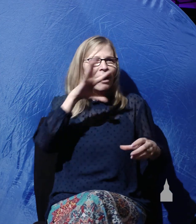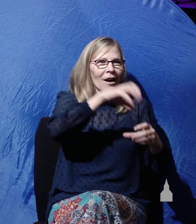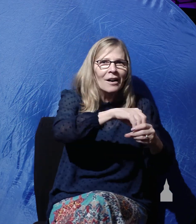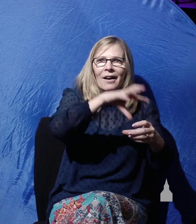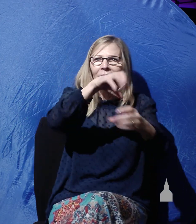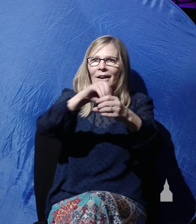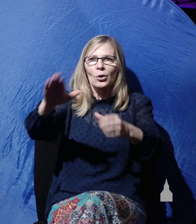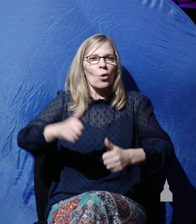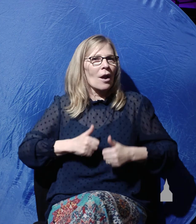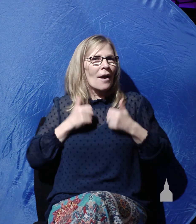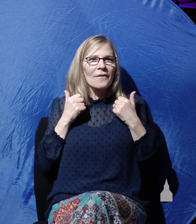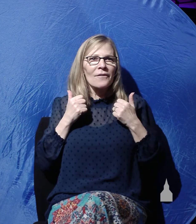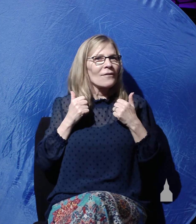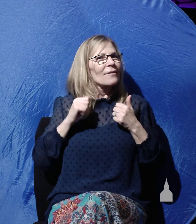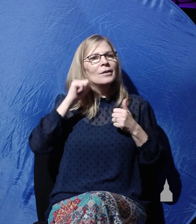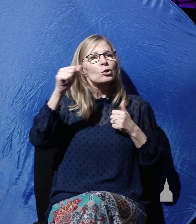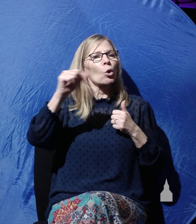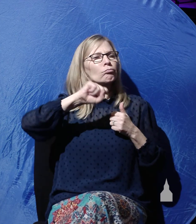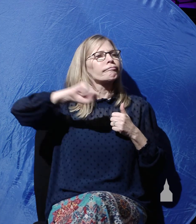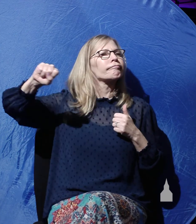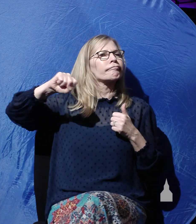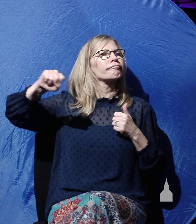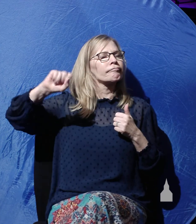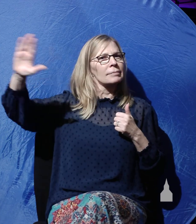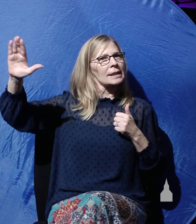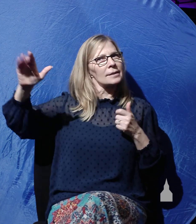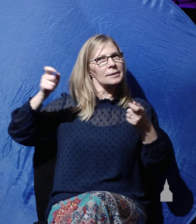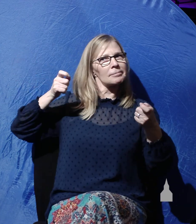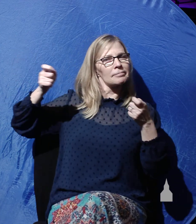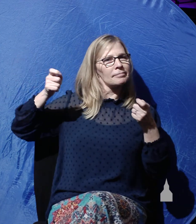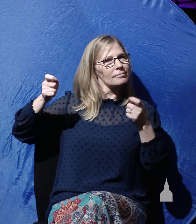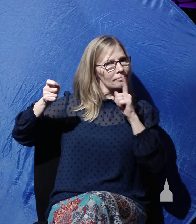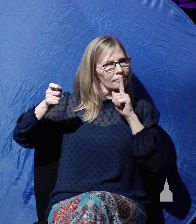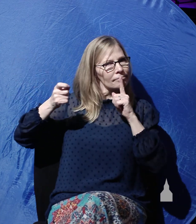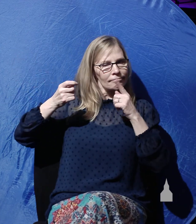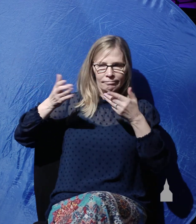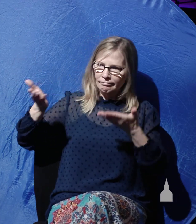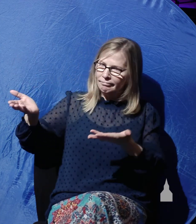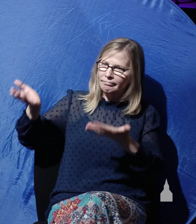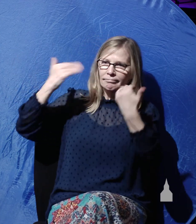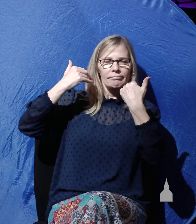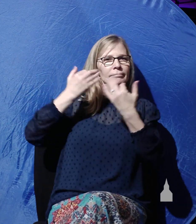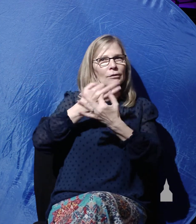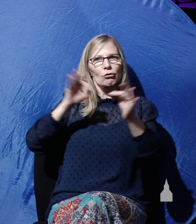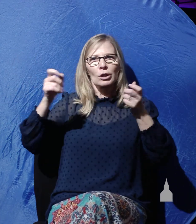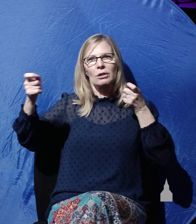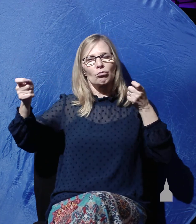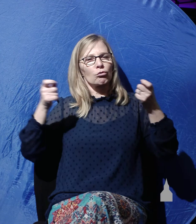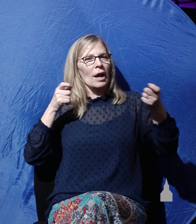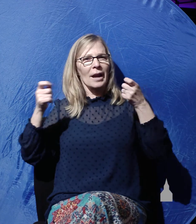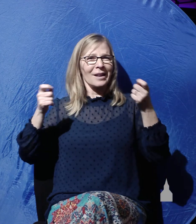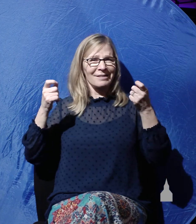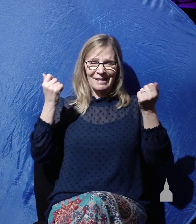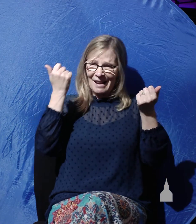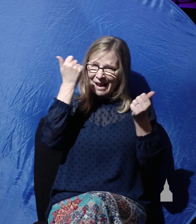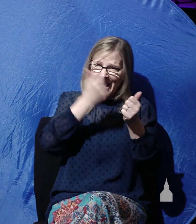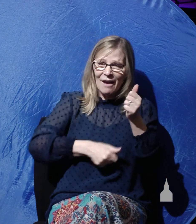sure you do not resist his lordship in your life, but you give him free reign to rule over every area, every